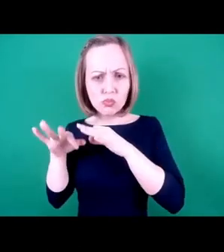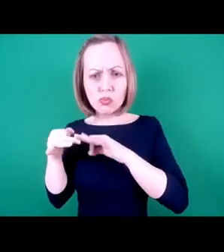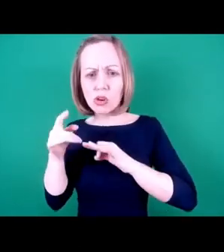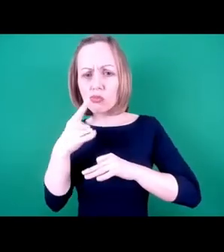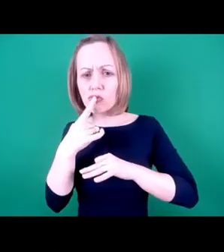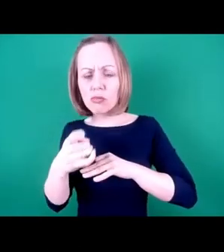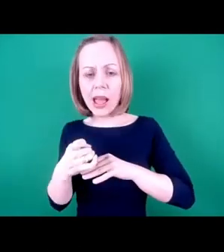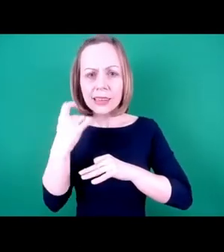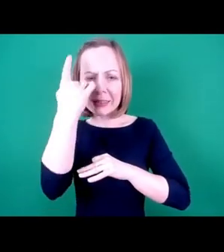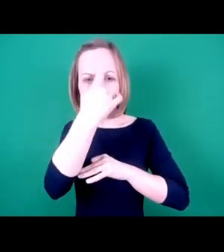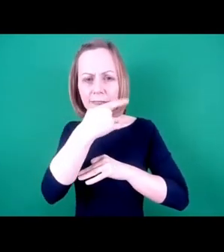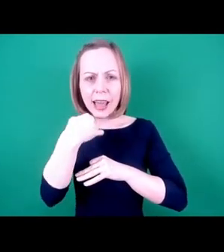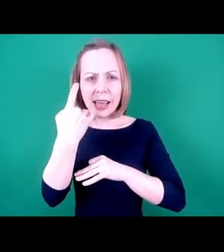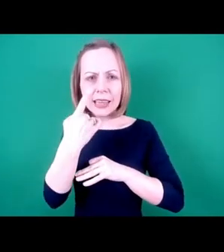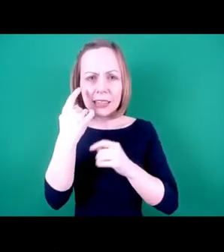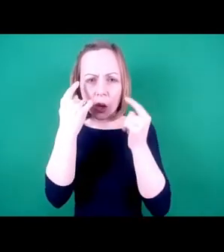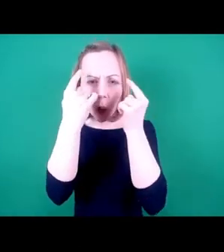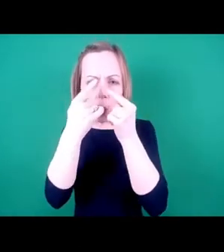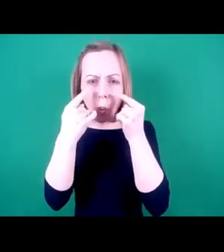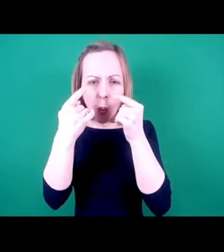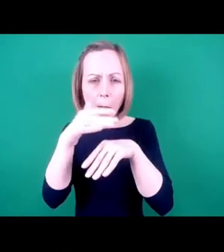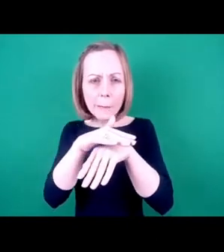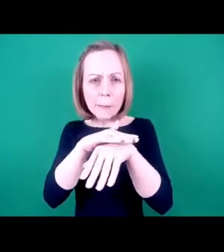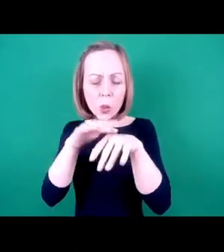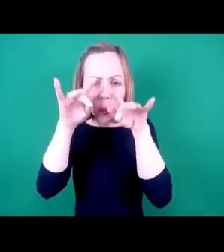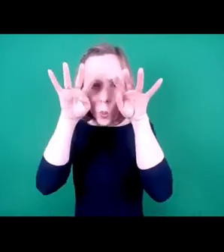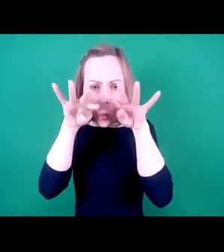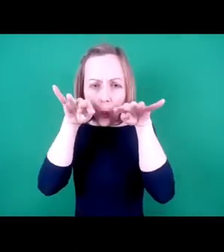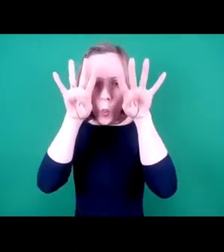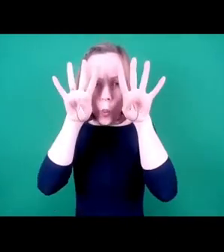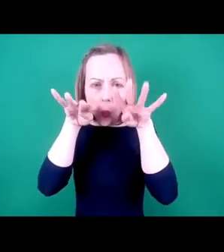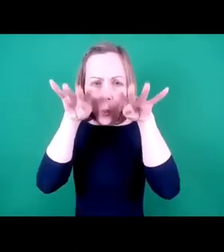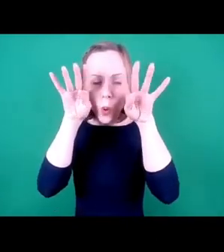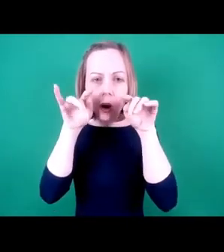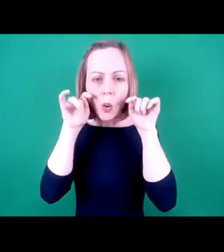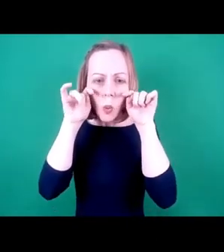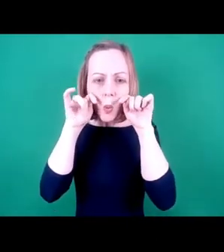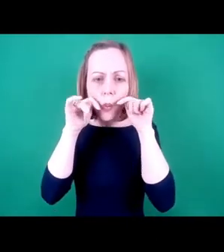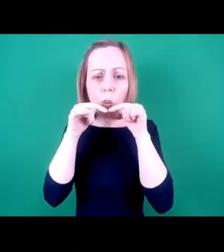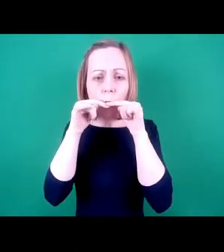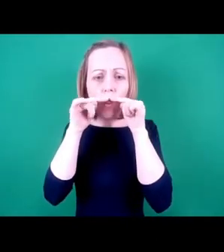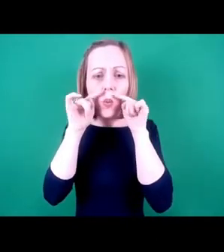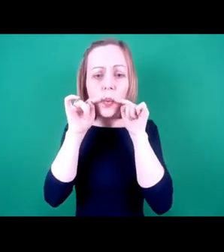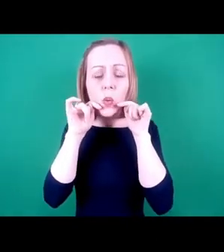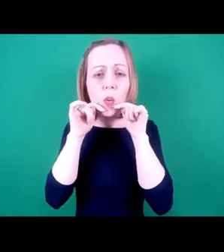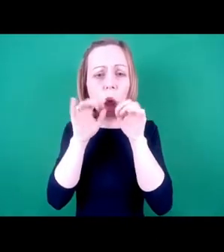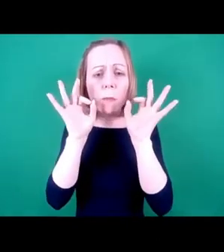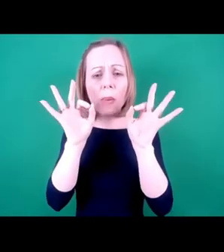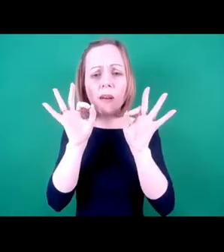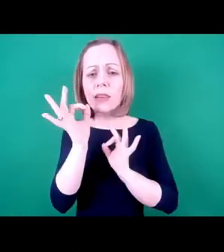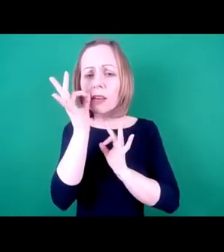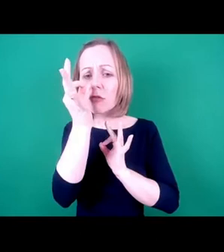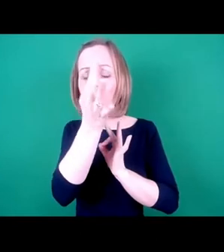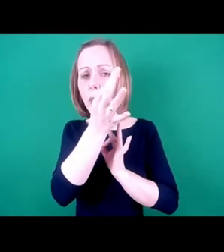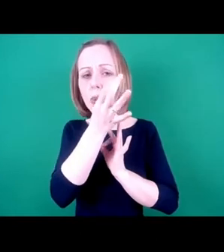like deep blue eyes and long spider legs lashes. Perfect rosebud shaped red mouth. She